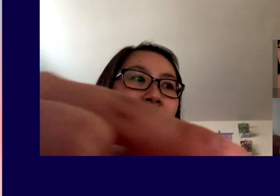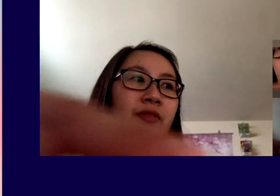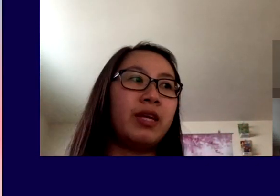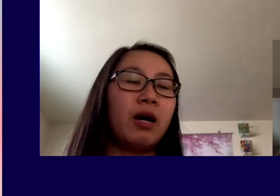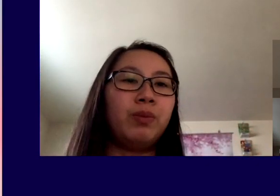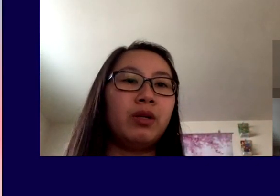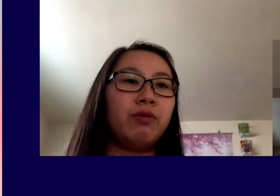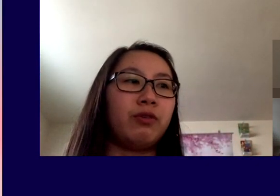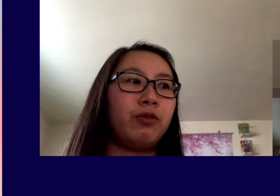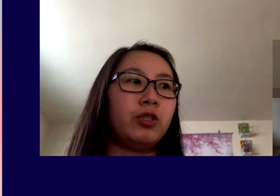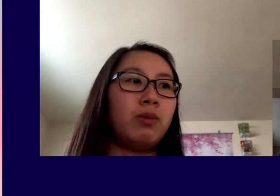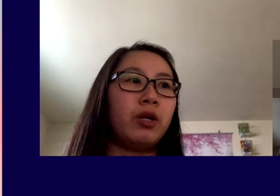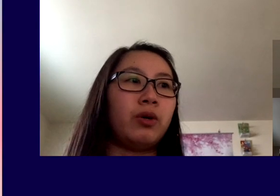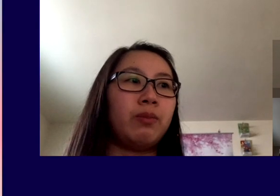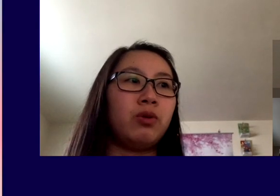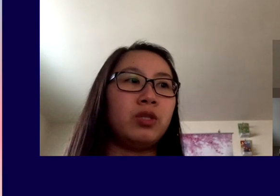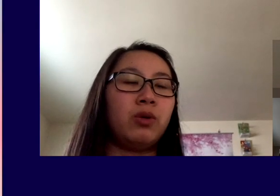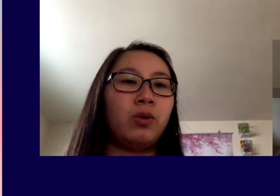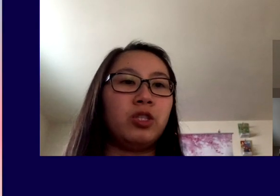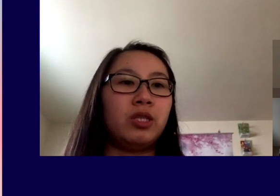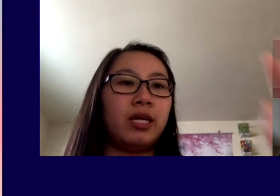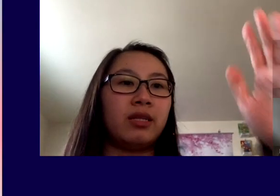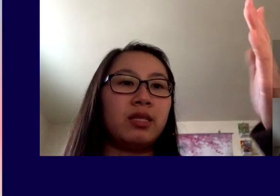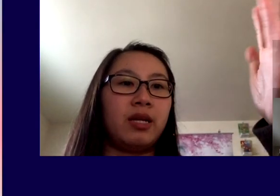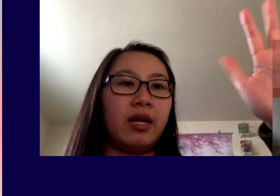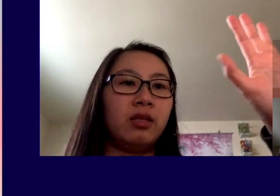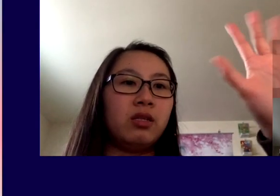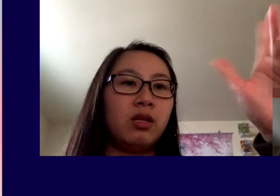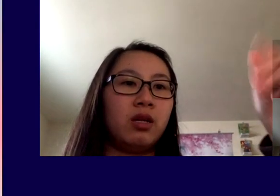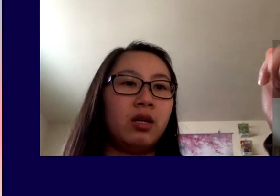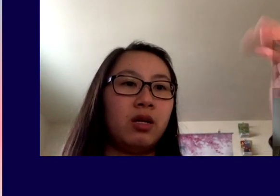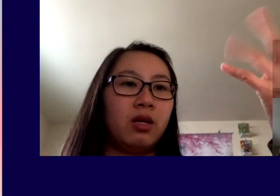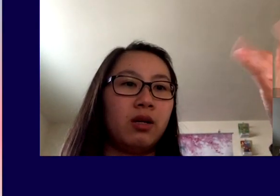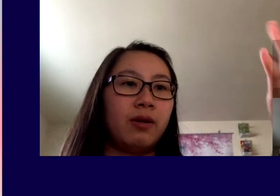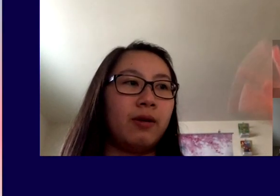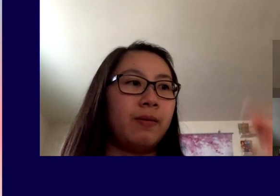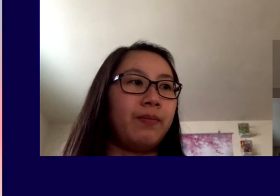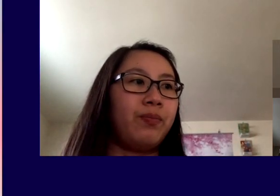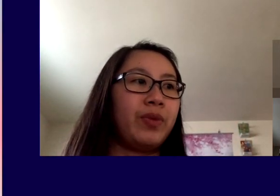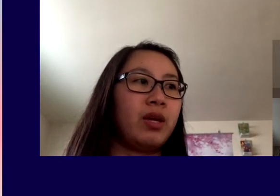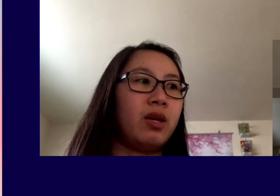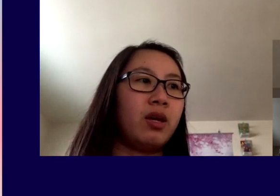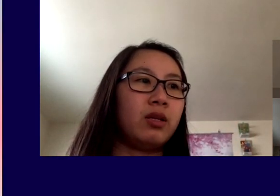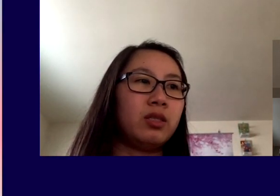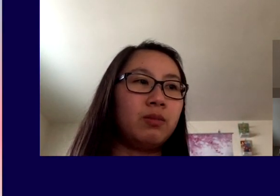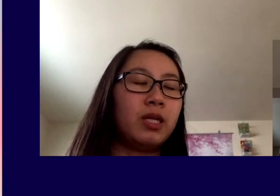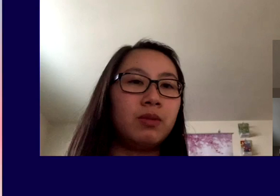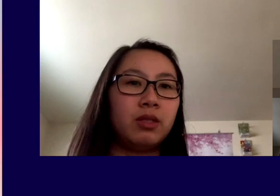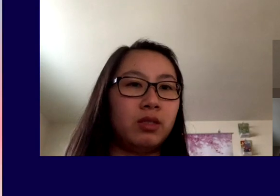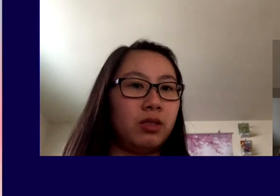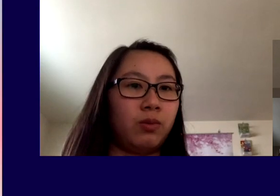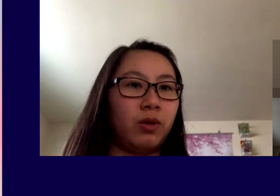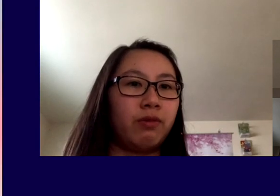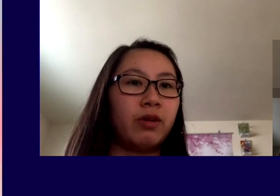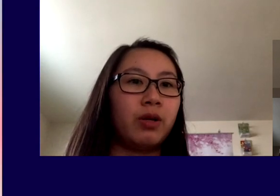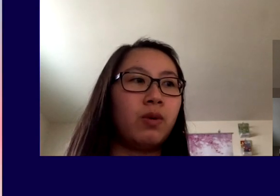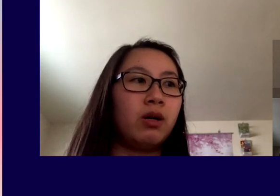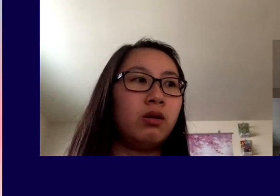the output of the first model I'm using which detects the hands and sometimes it doesn't work very well